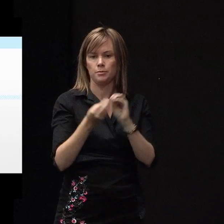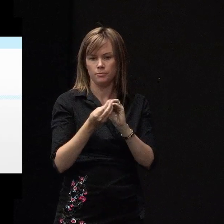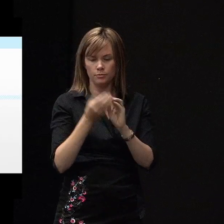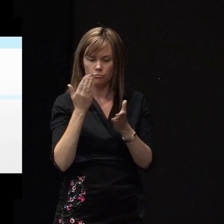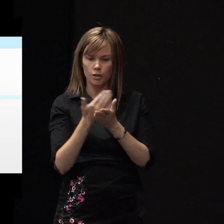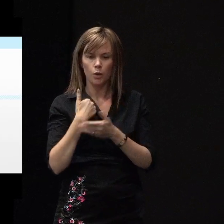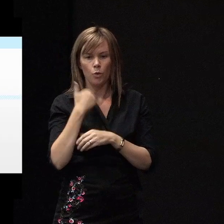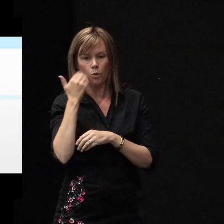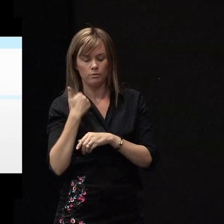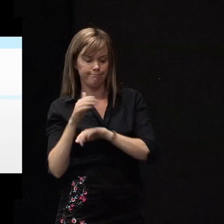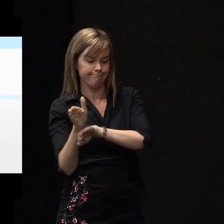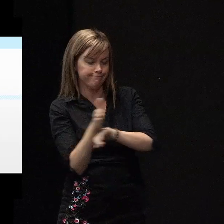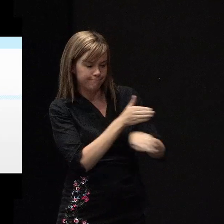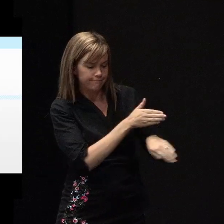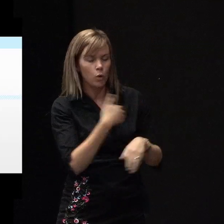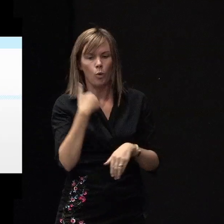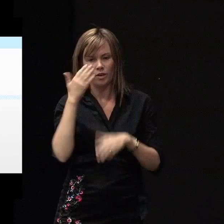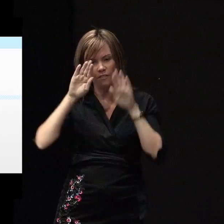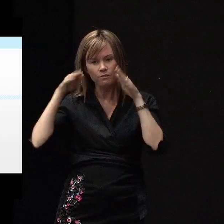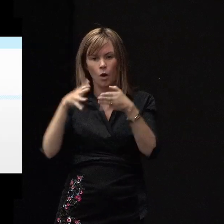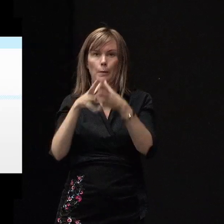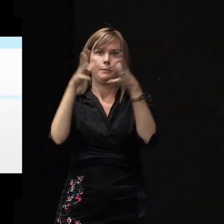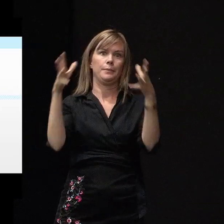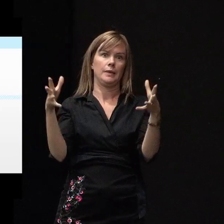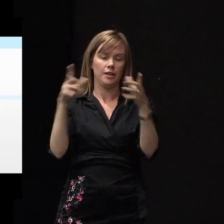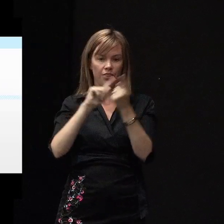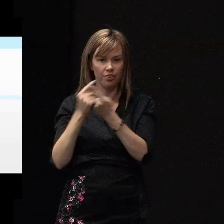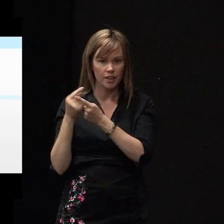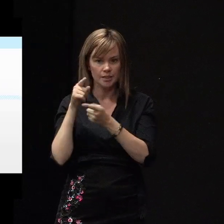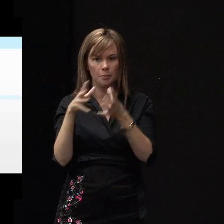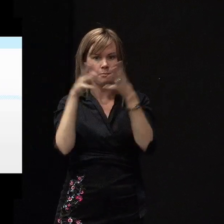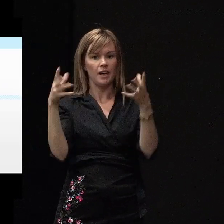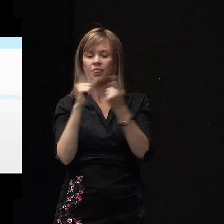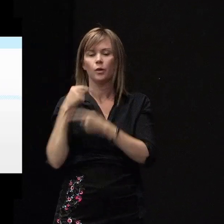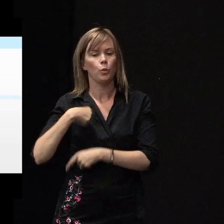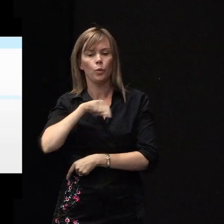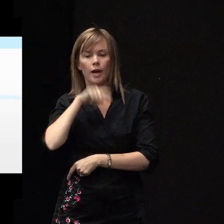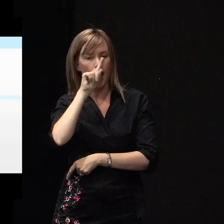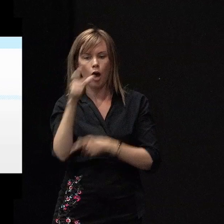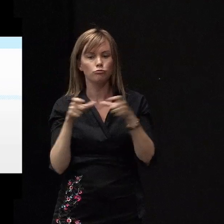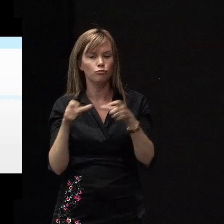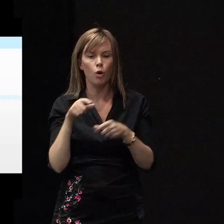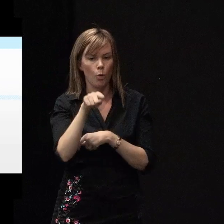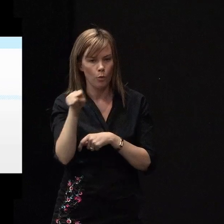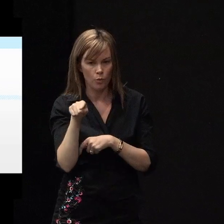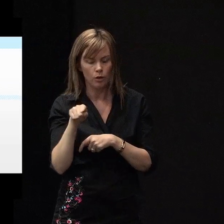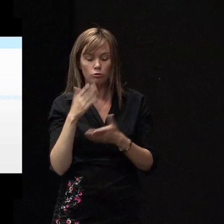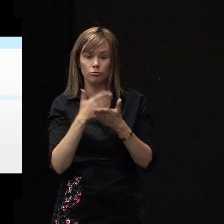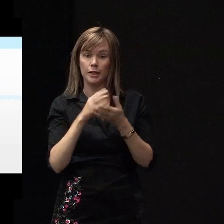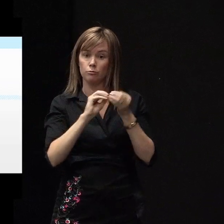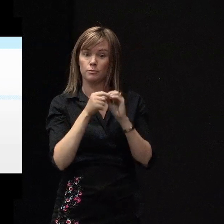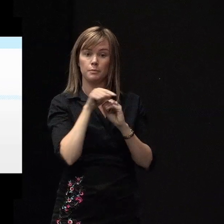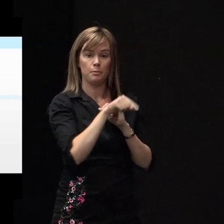while we focus on the big things but it's the big things we often find hard to control and the problem is the little things